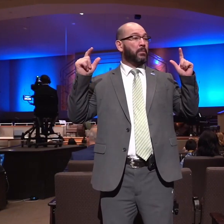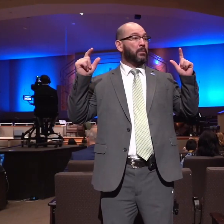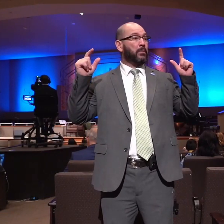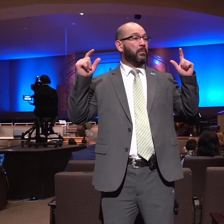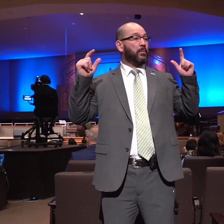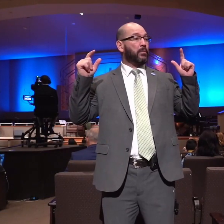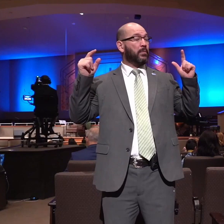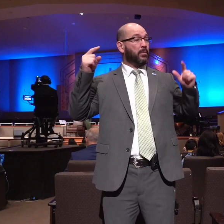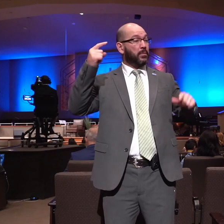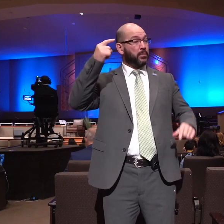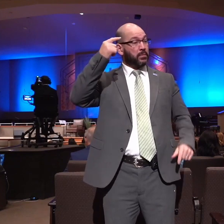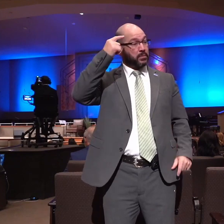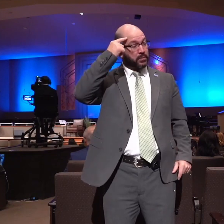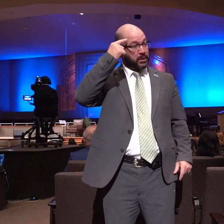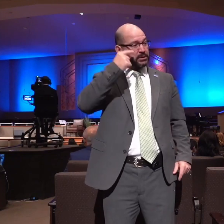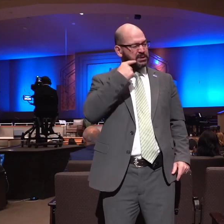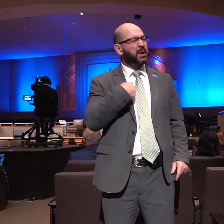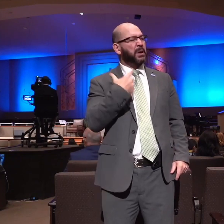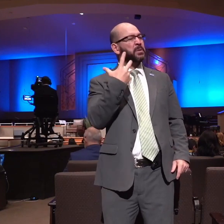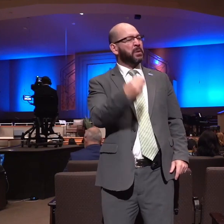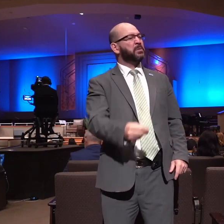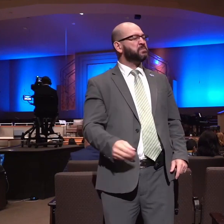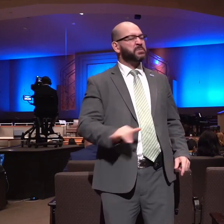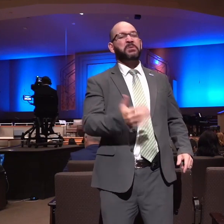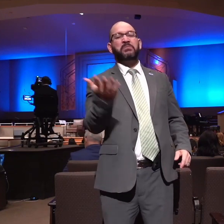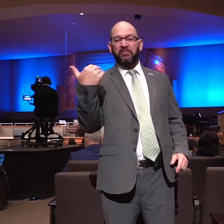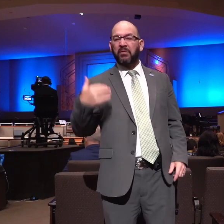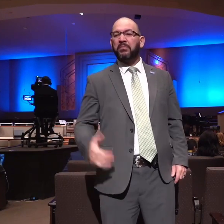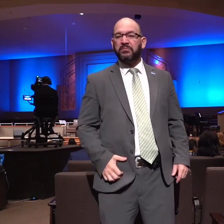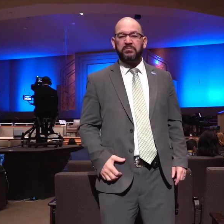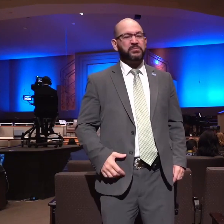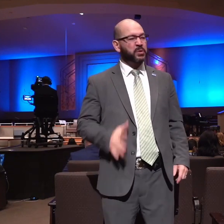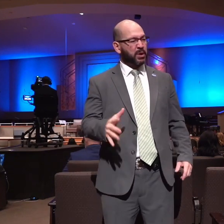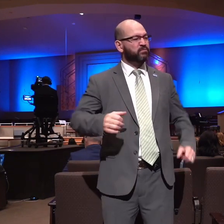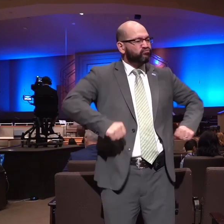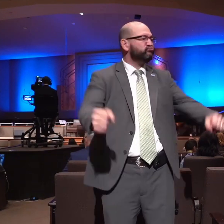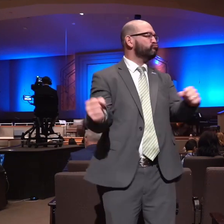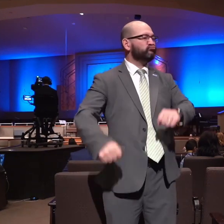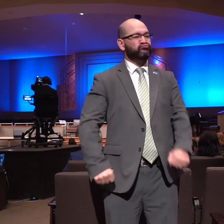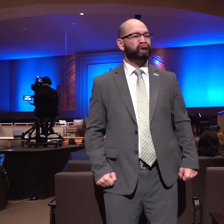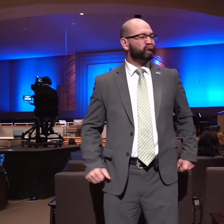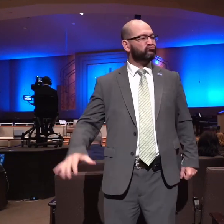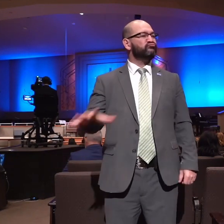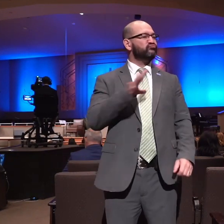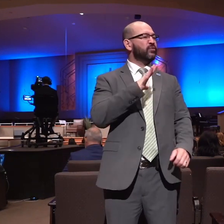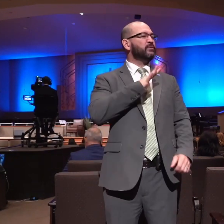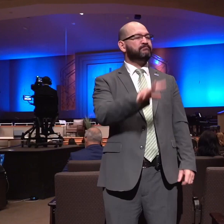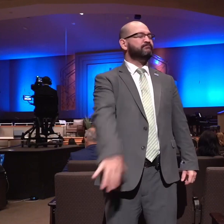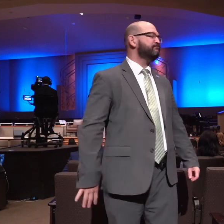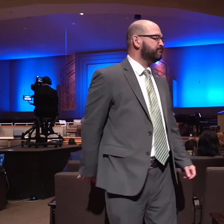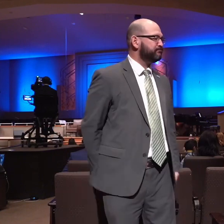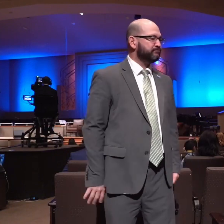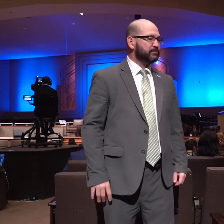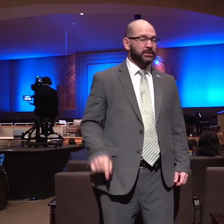said i will go out as at other times before and shake myself and he wist not